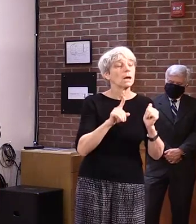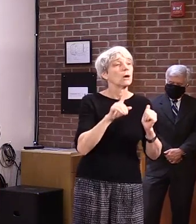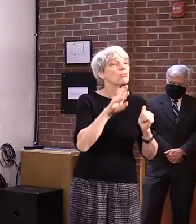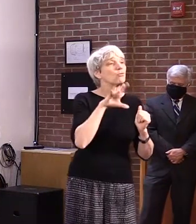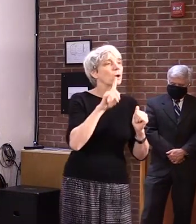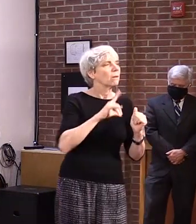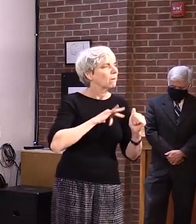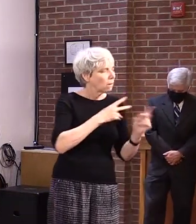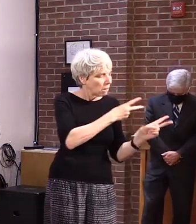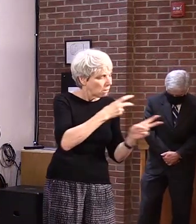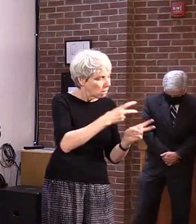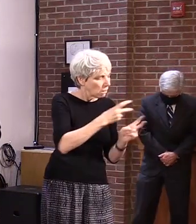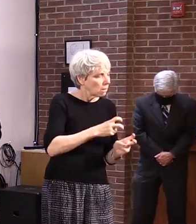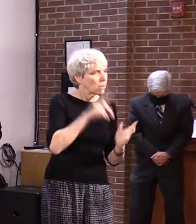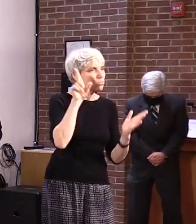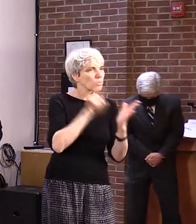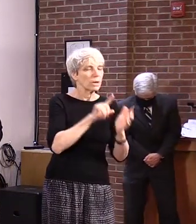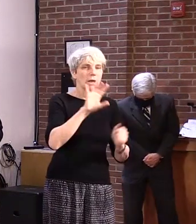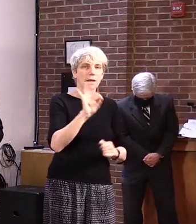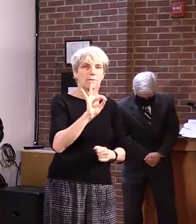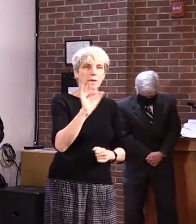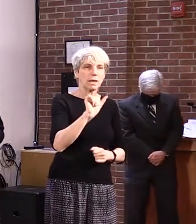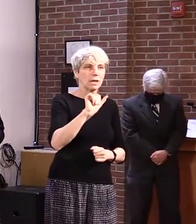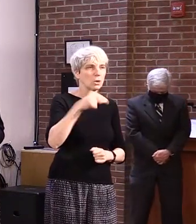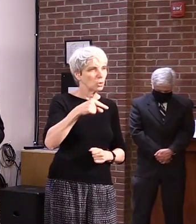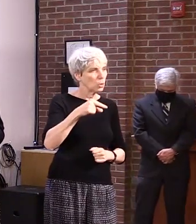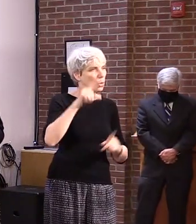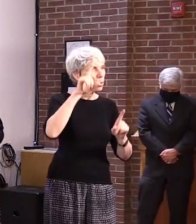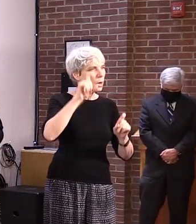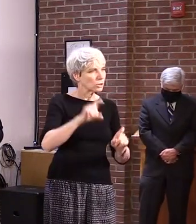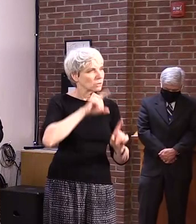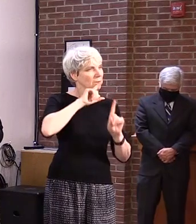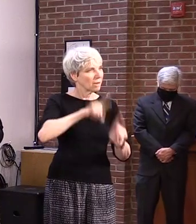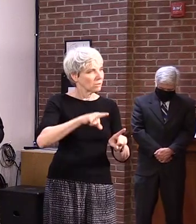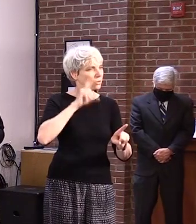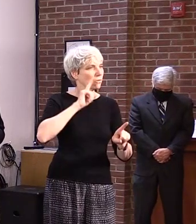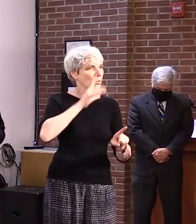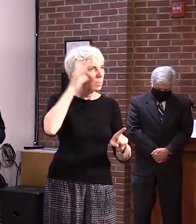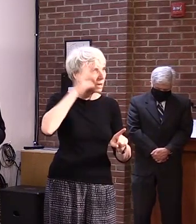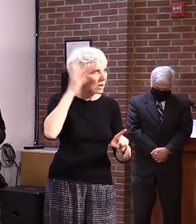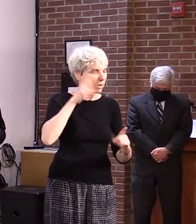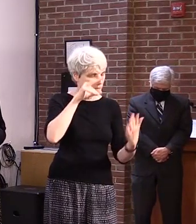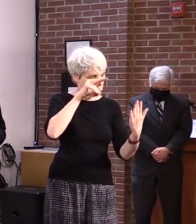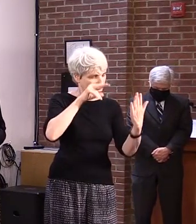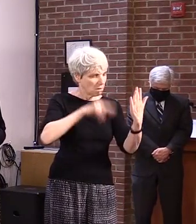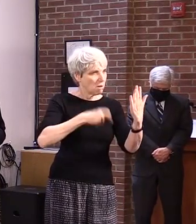questions document to describe how the revised state guidance would affect the district's reopening plans.